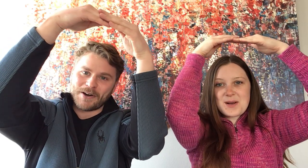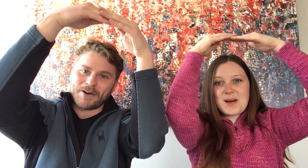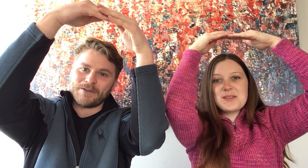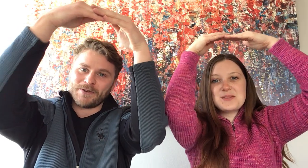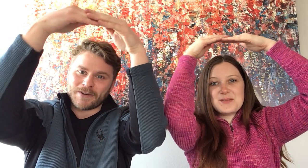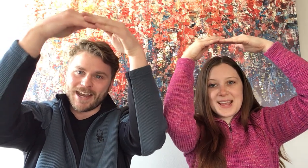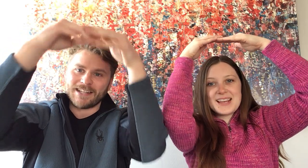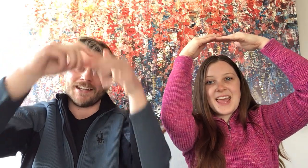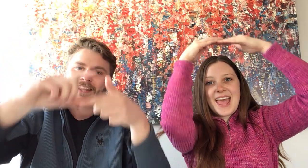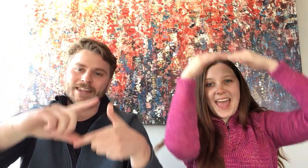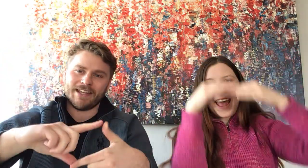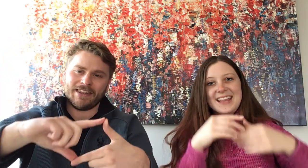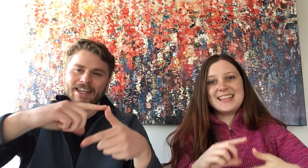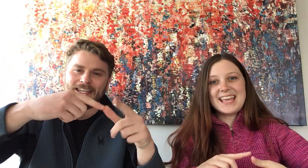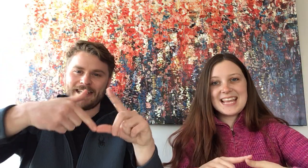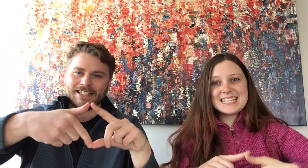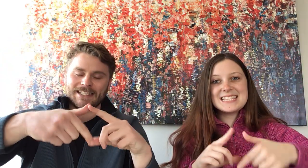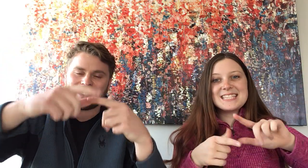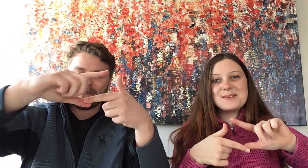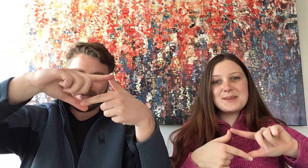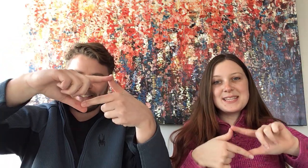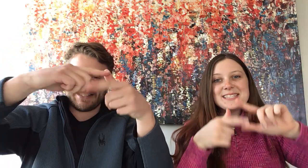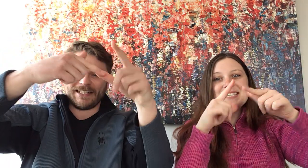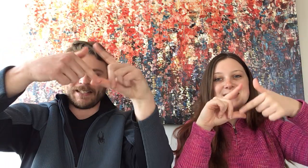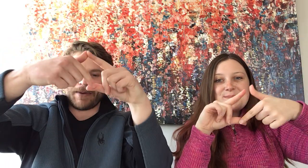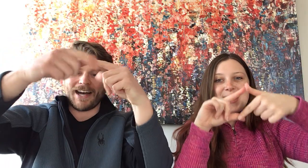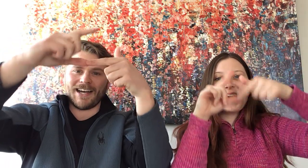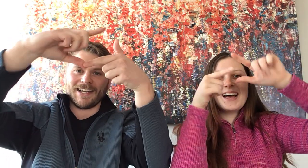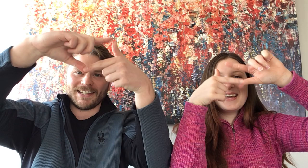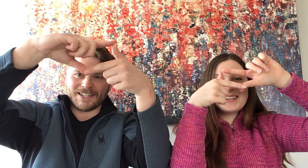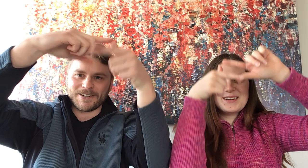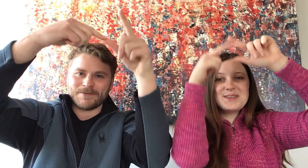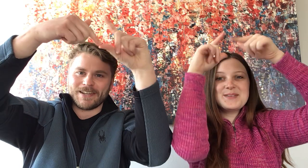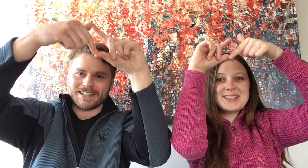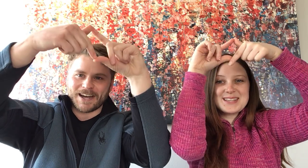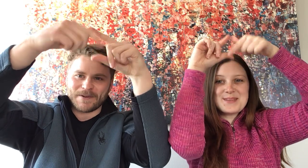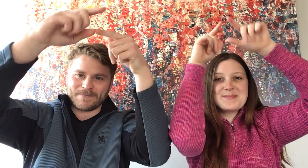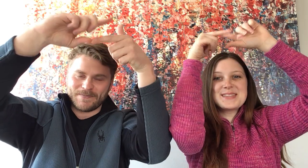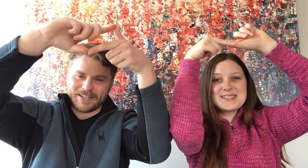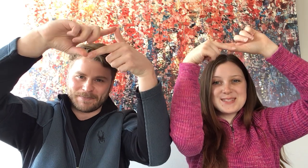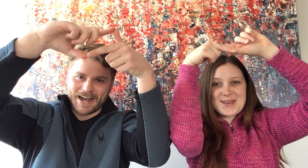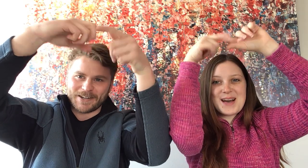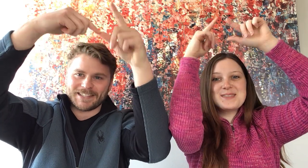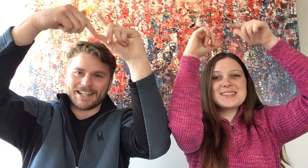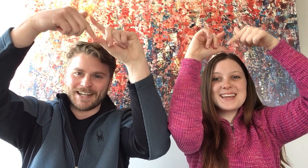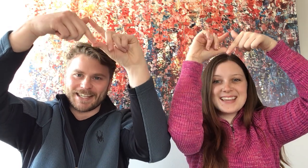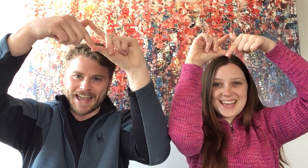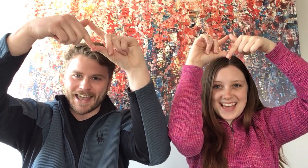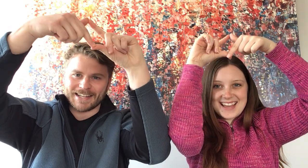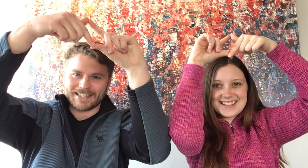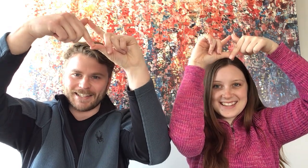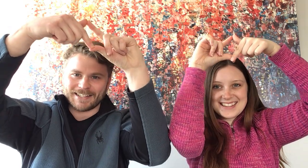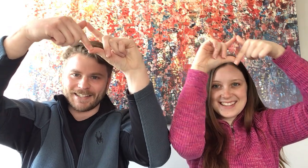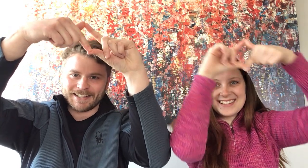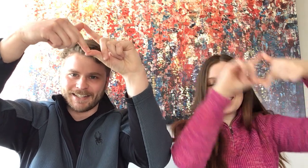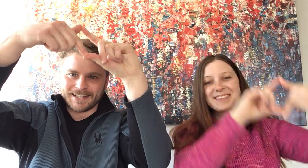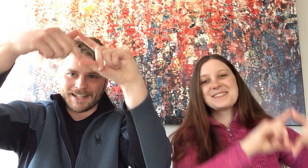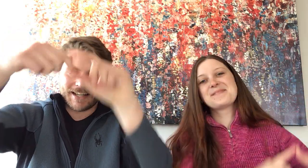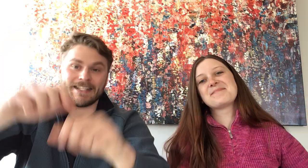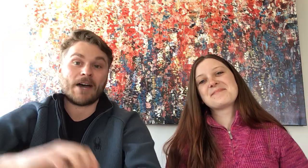all the rain. Then the Itsy Bitsy Spider went up the spout again. Now